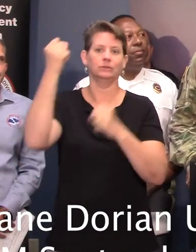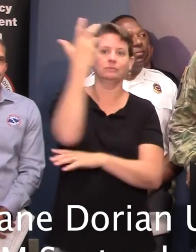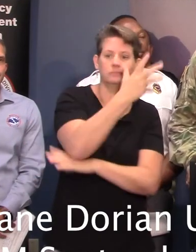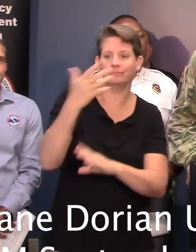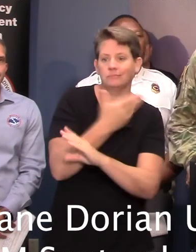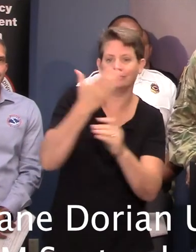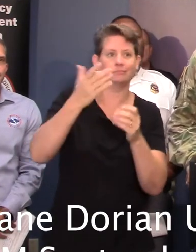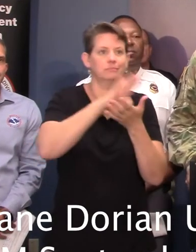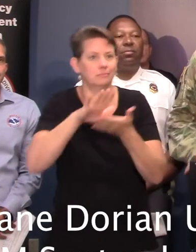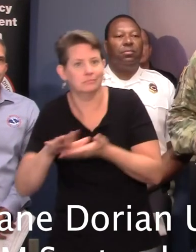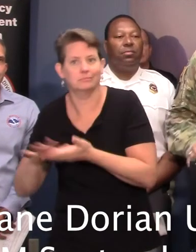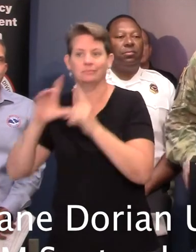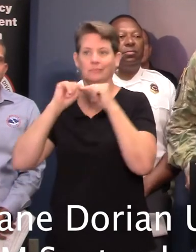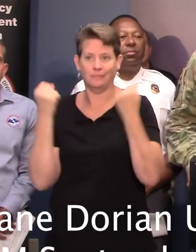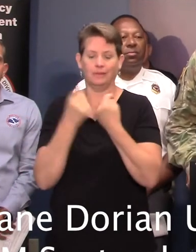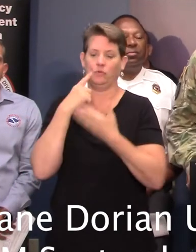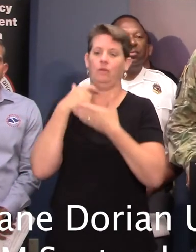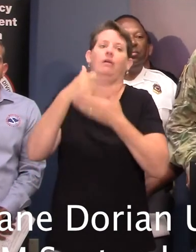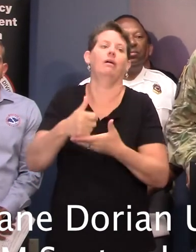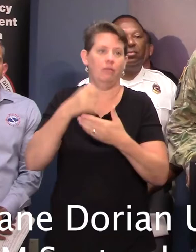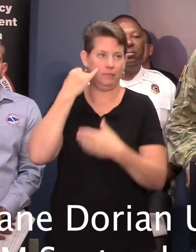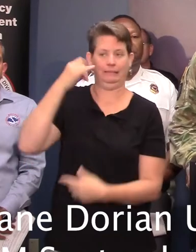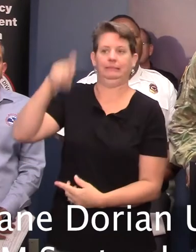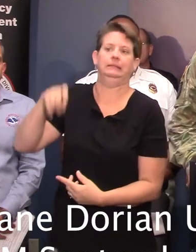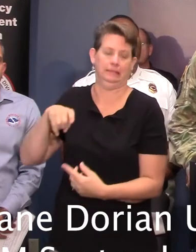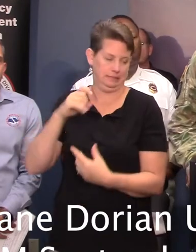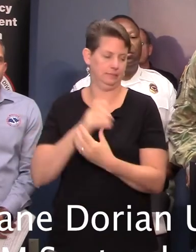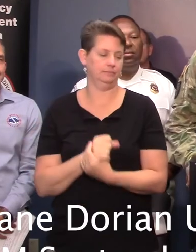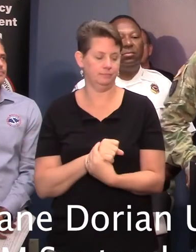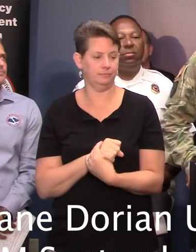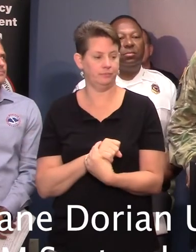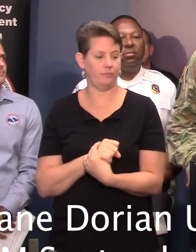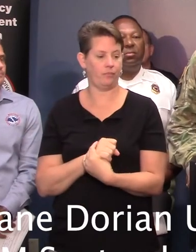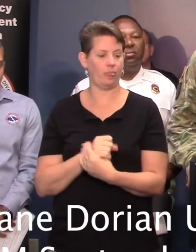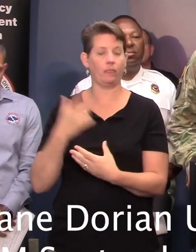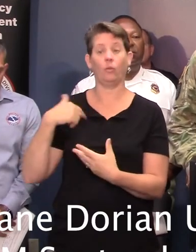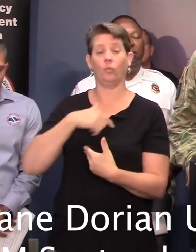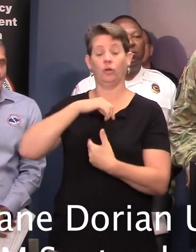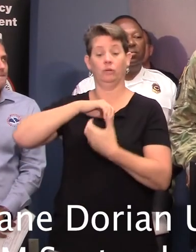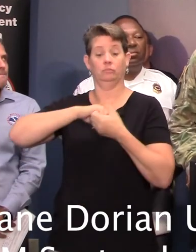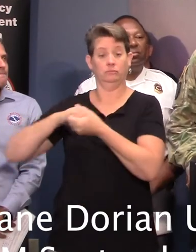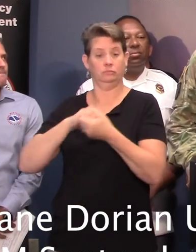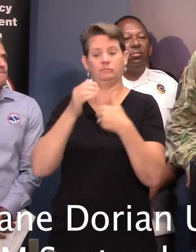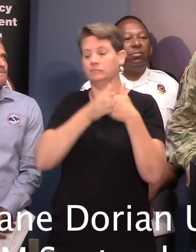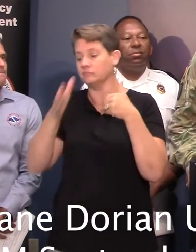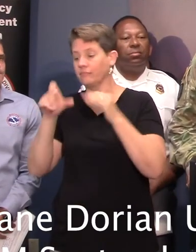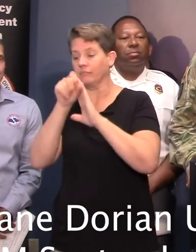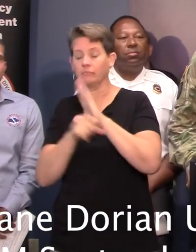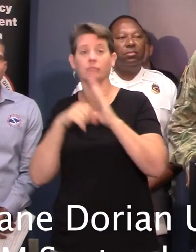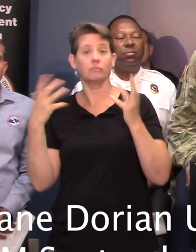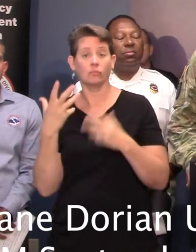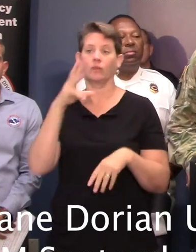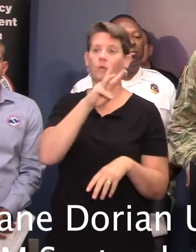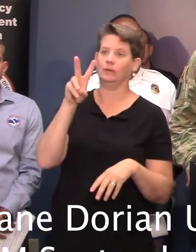in the necessary evacuations if that occurs. We're working with neighboring states of West Virginia